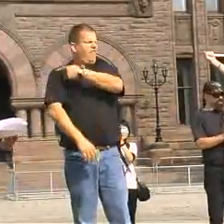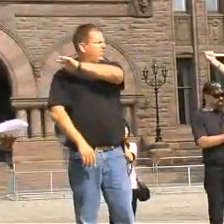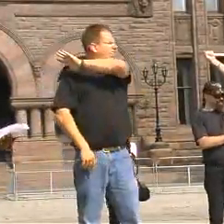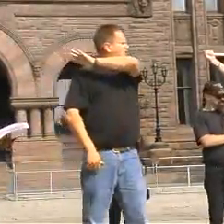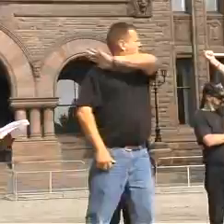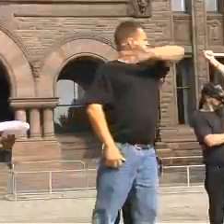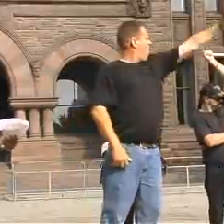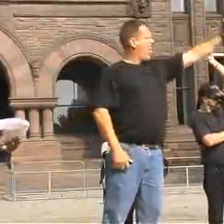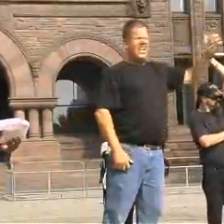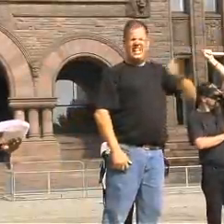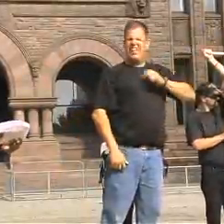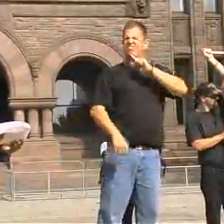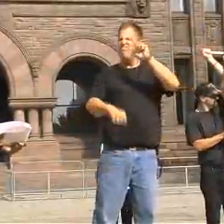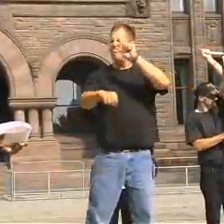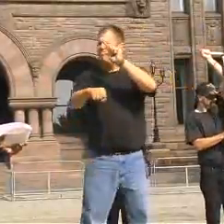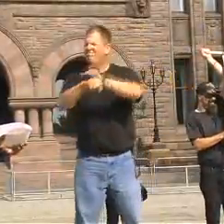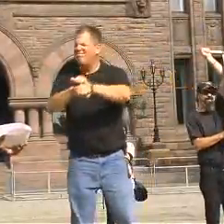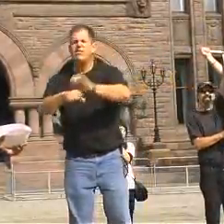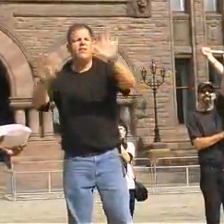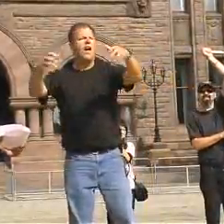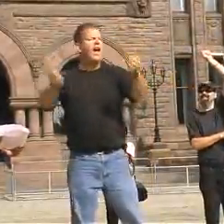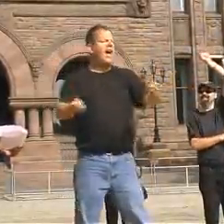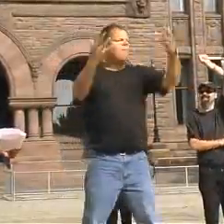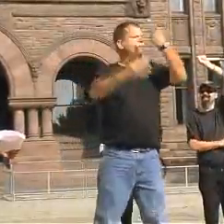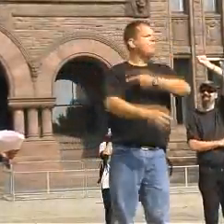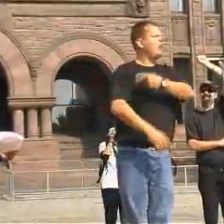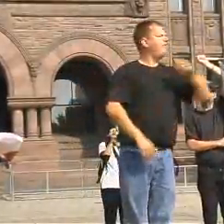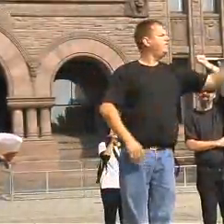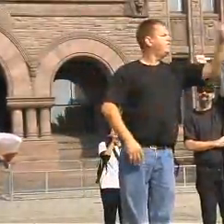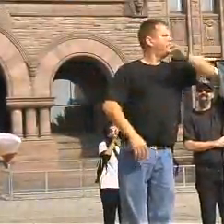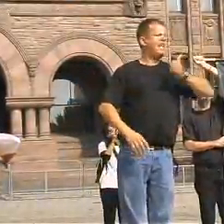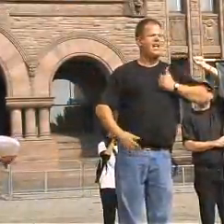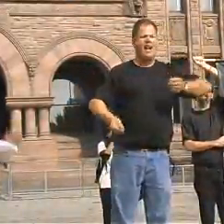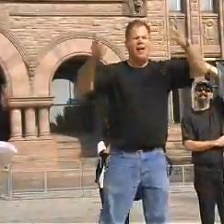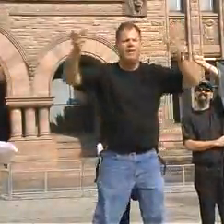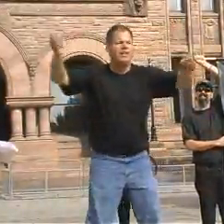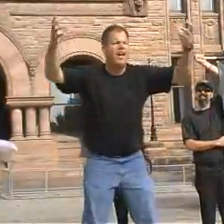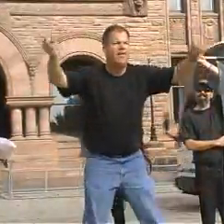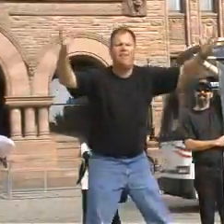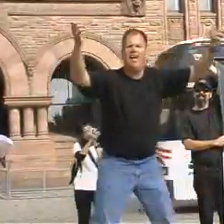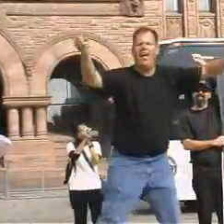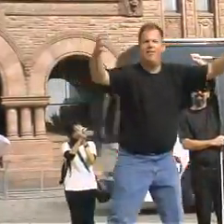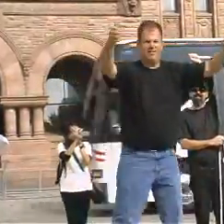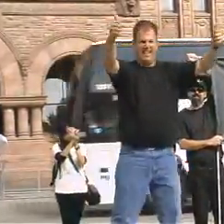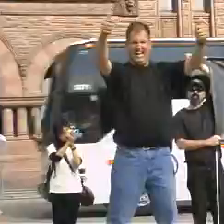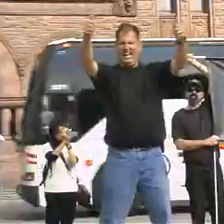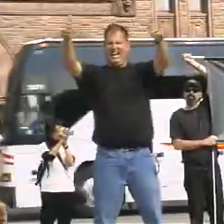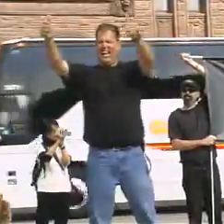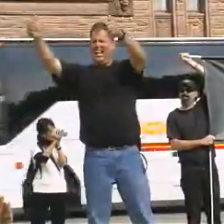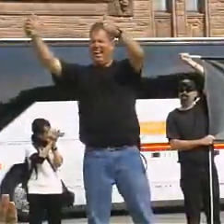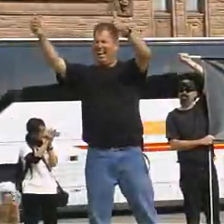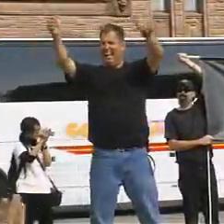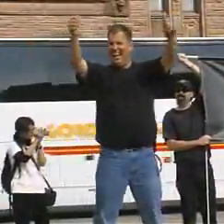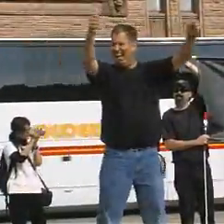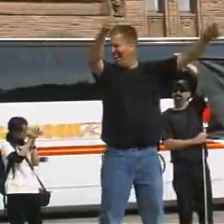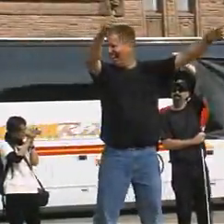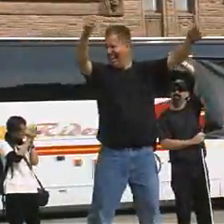And across all provinces of Canada, rallies are being hosted. So how many provinces are participating?